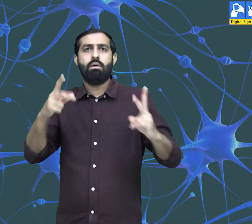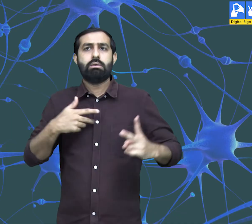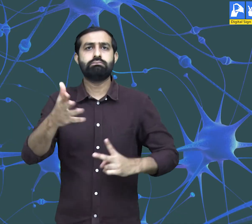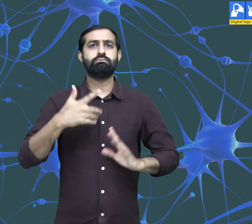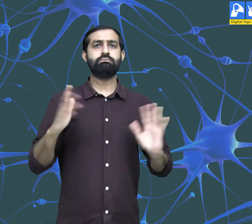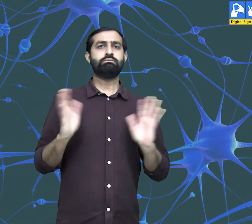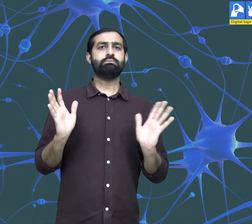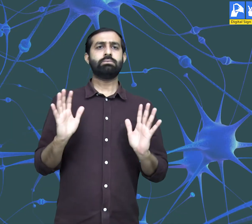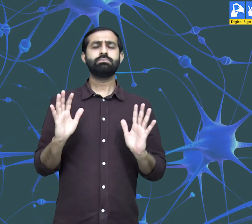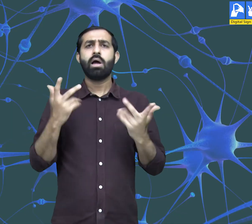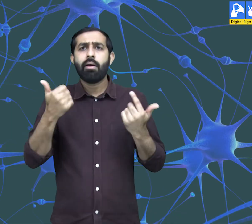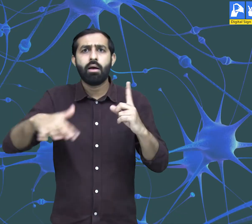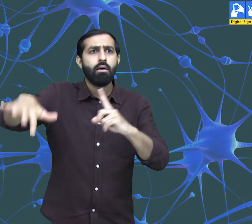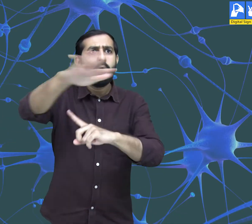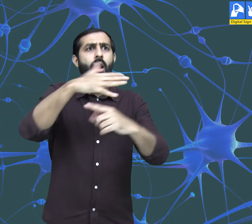our body is put on high alert.